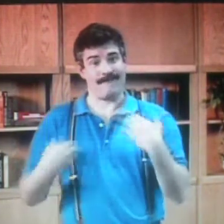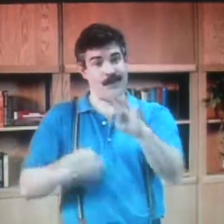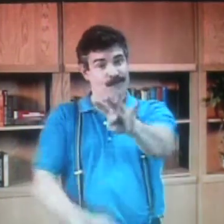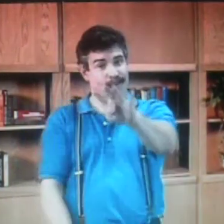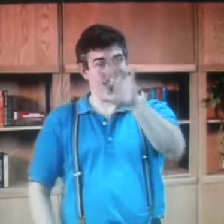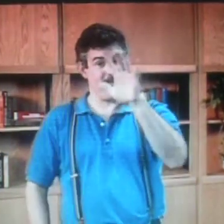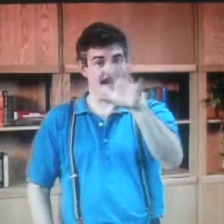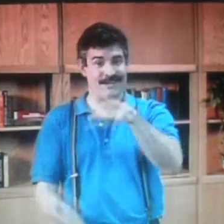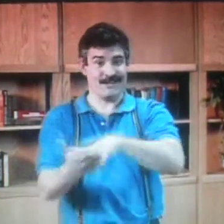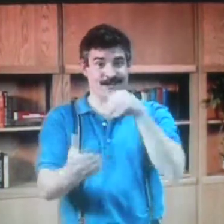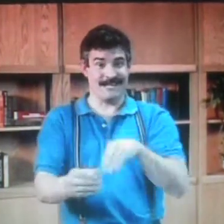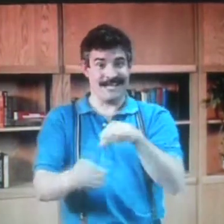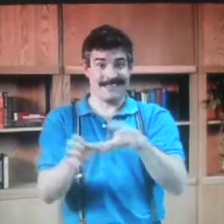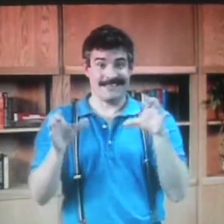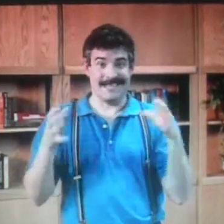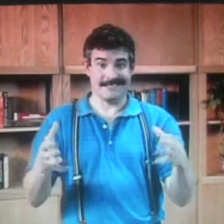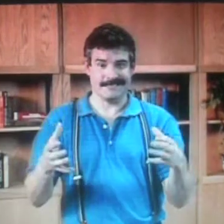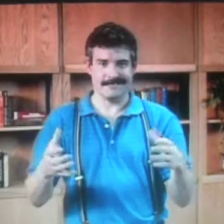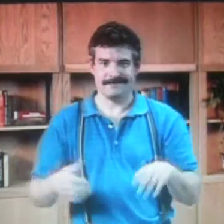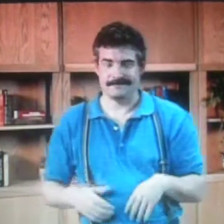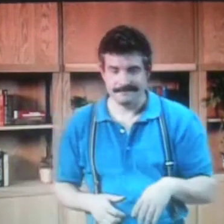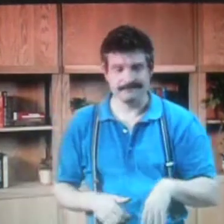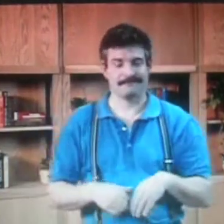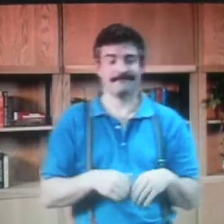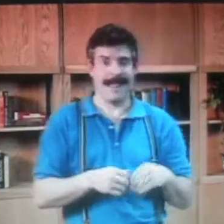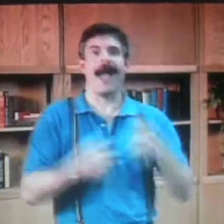more in. So I had a total of 45 students in my class.